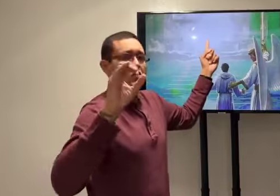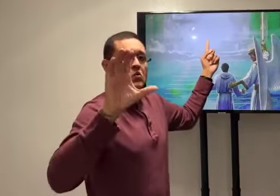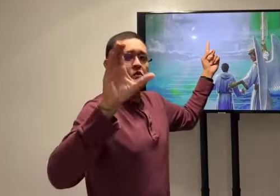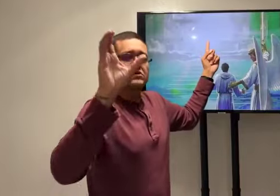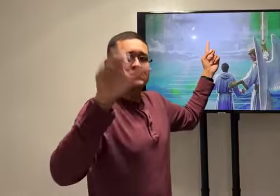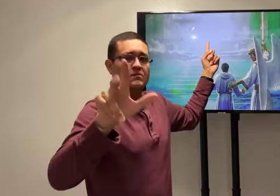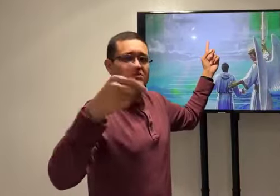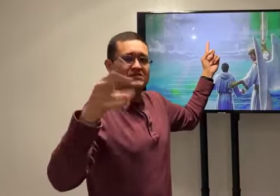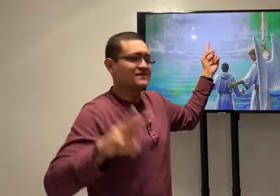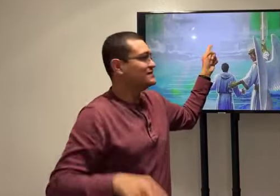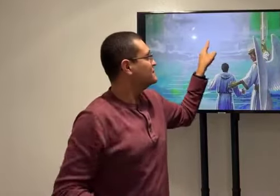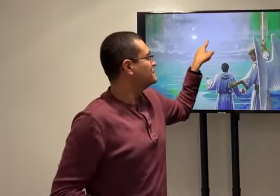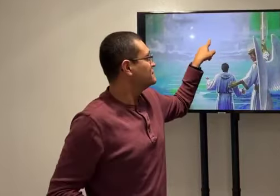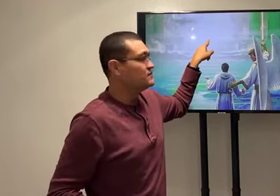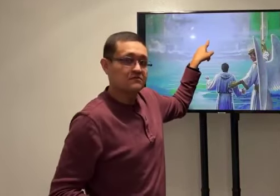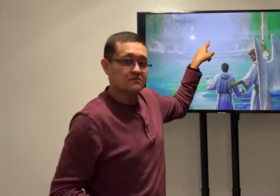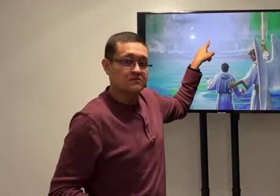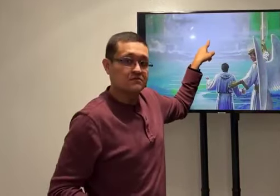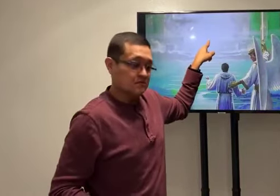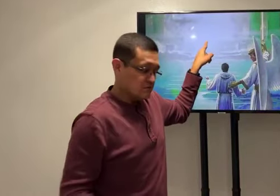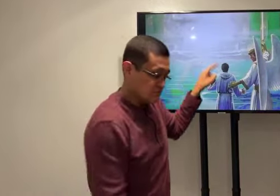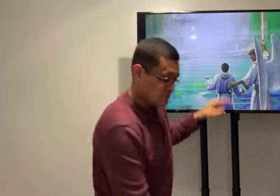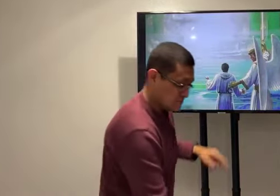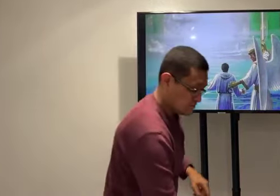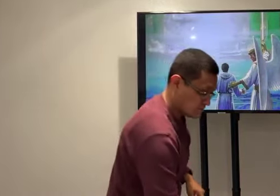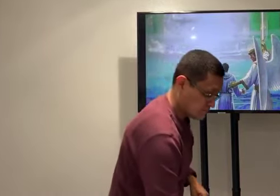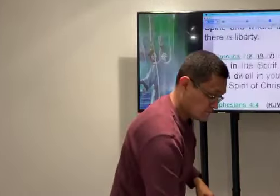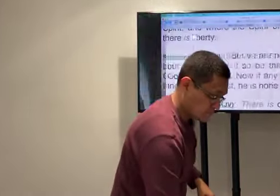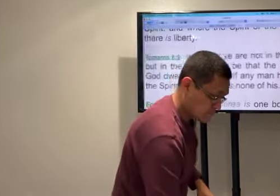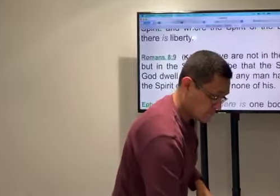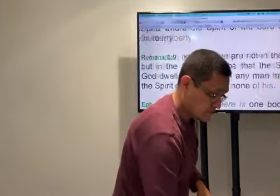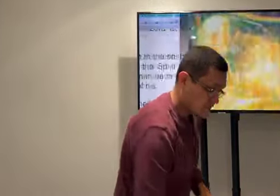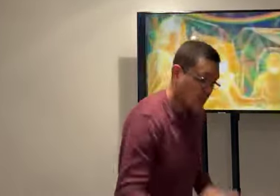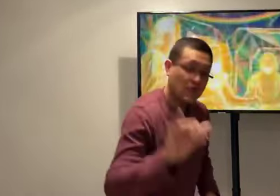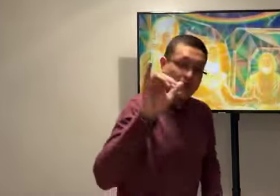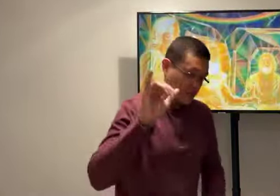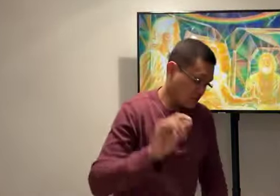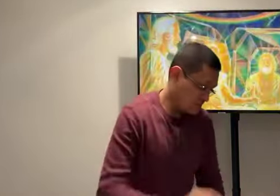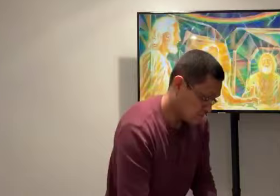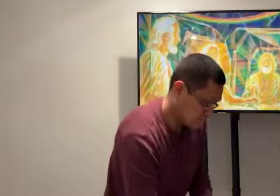You have to believe. What they're talking about in Corinthians and Colossians and Ephesians and Romans.